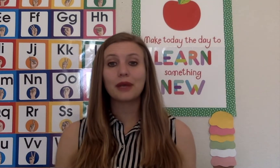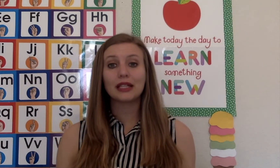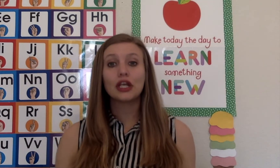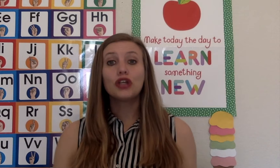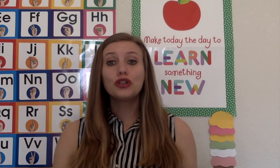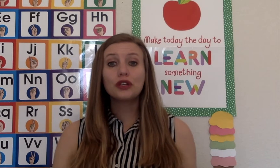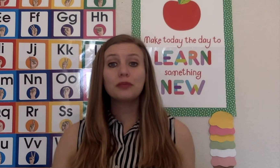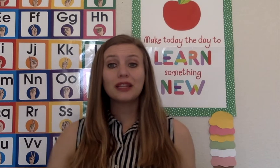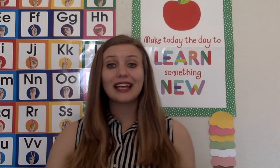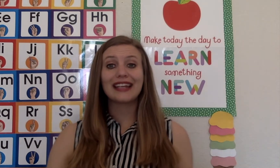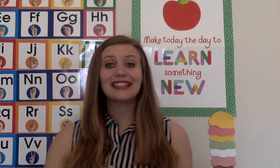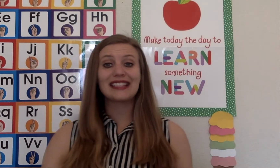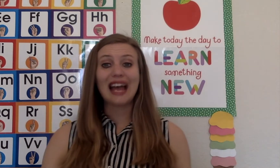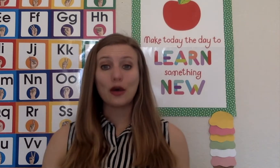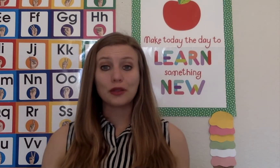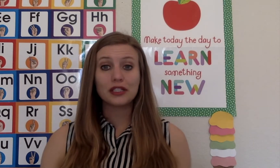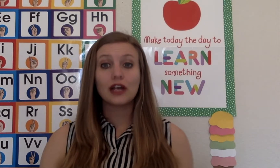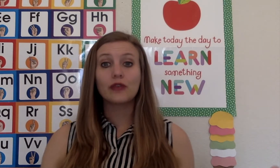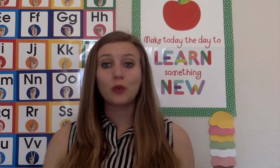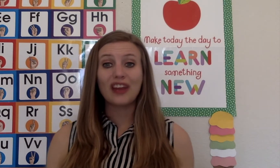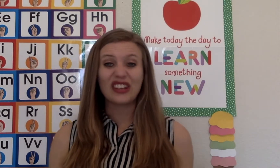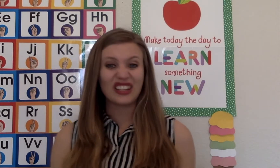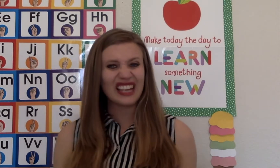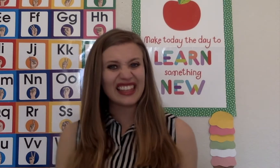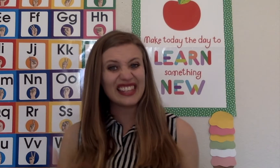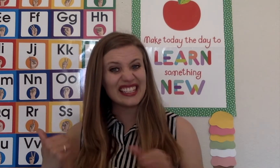you could play sounds of weather like these.